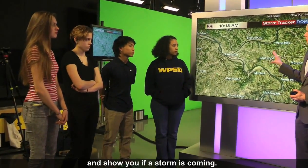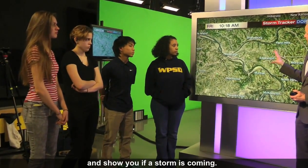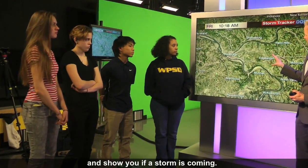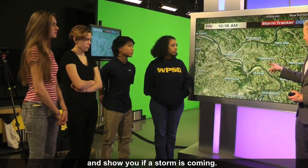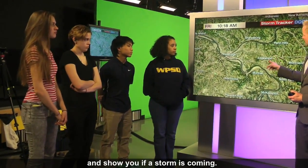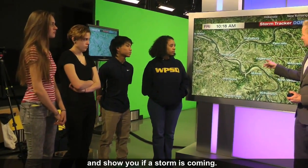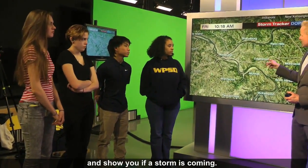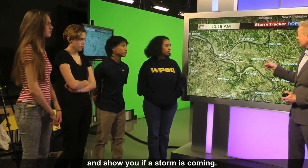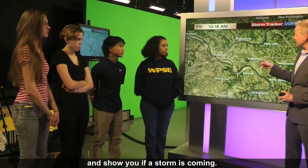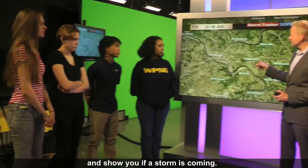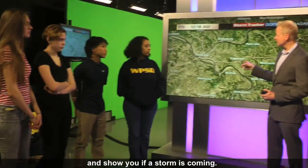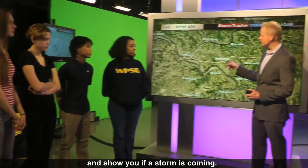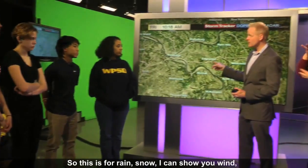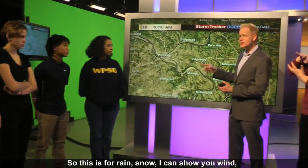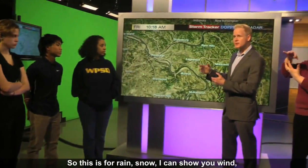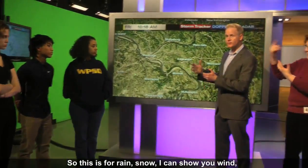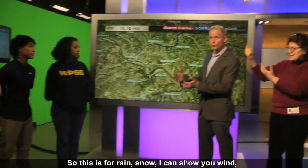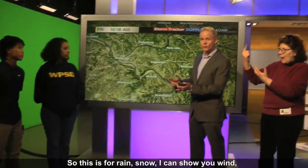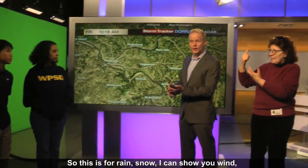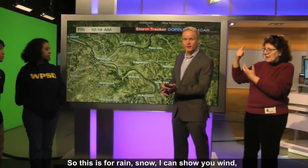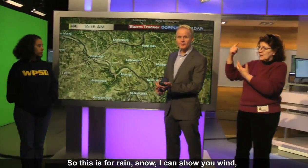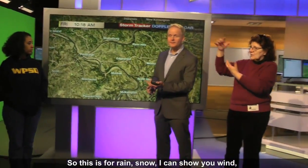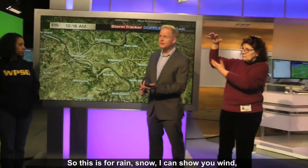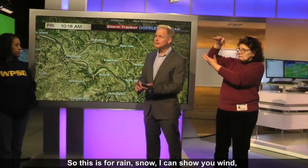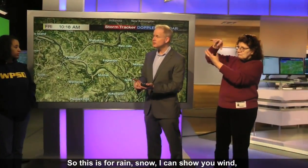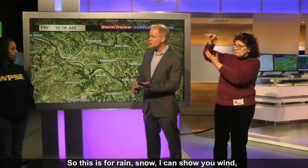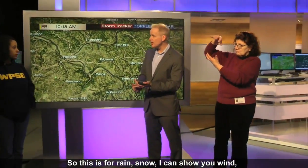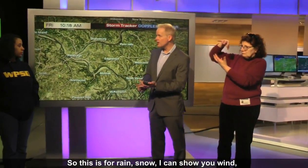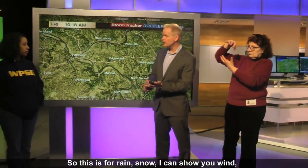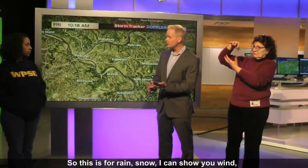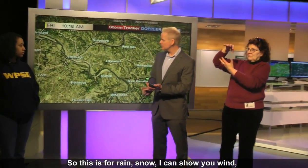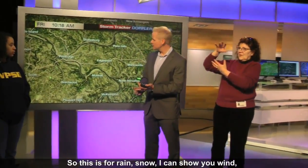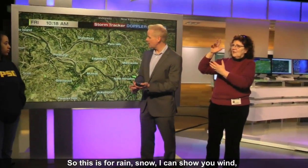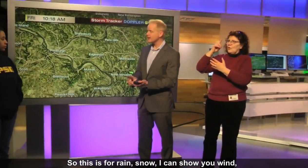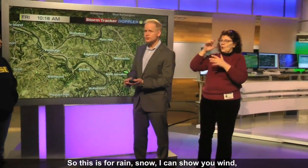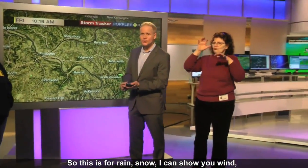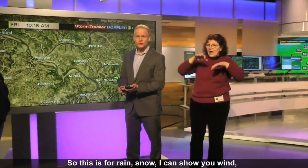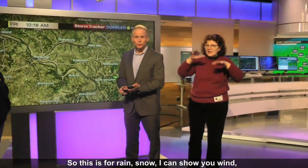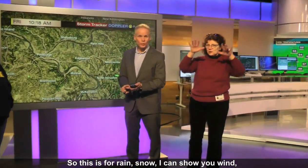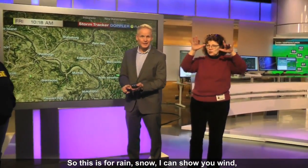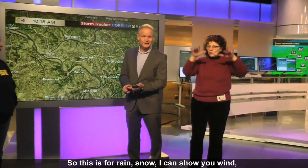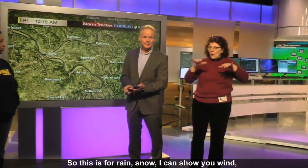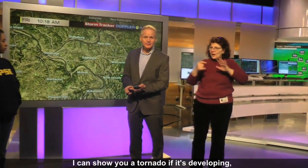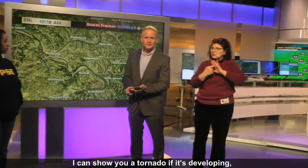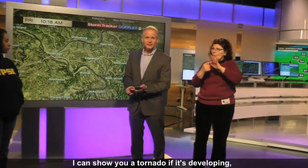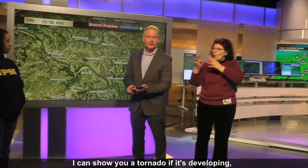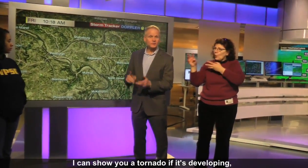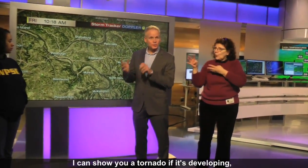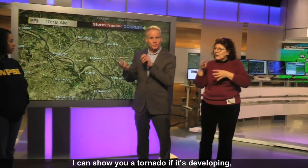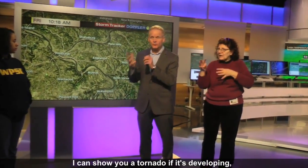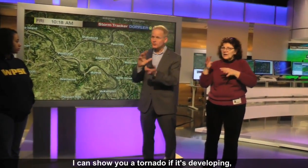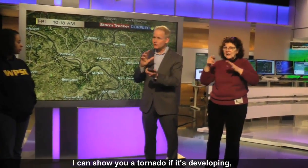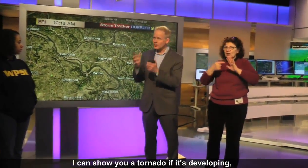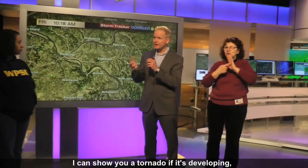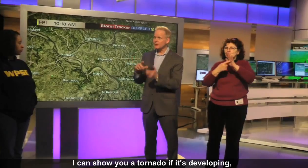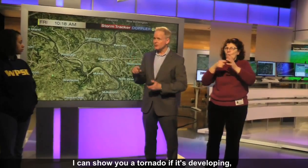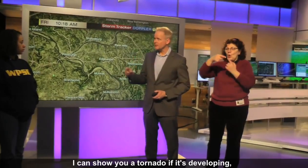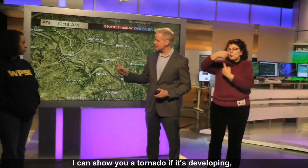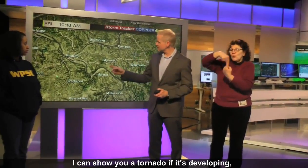you if a storm's coming. So this is for rain, snow, I can show you wind, I can show you a tornado if it's